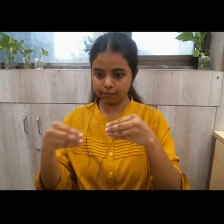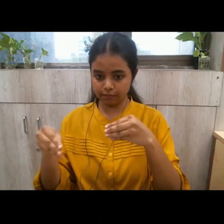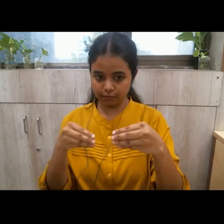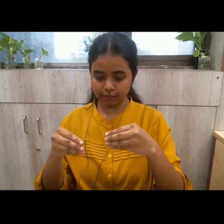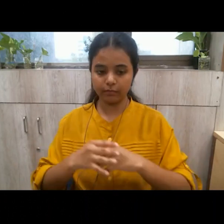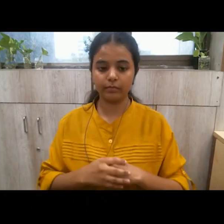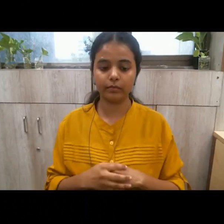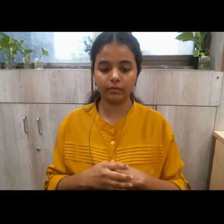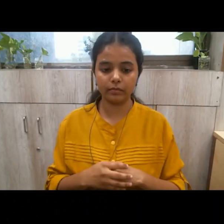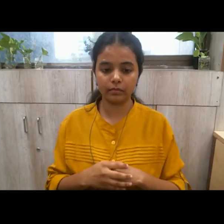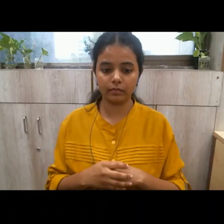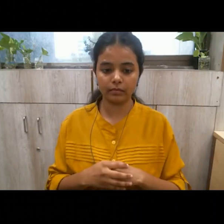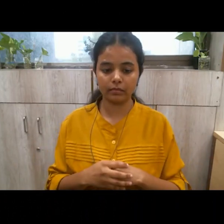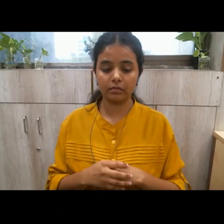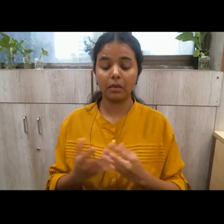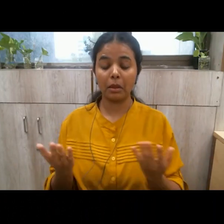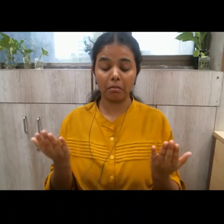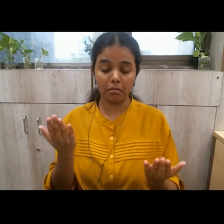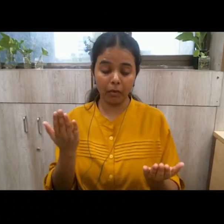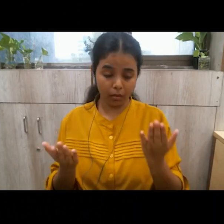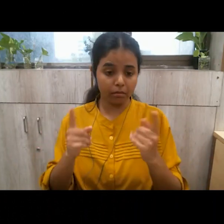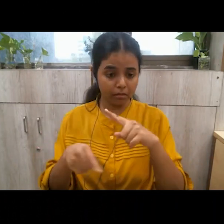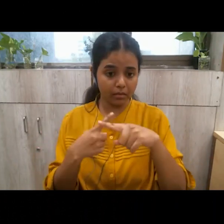and concede that we can be wrong as well